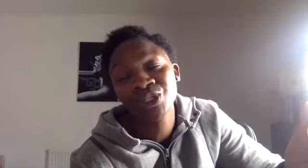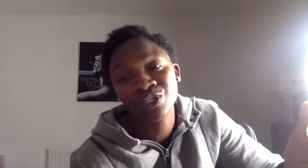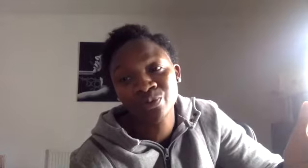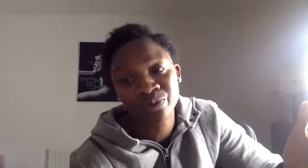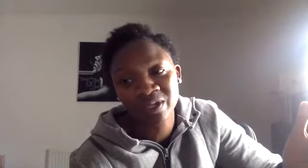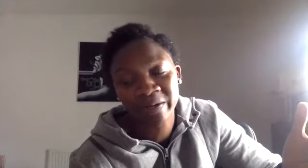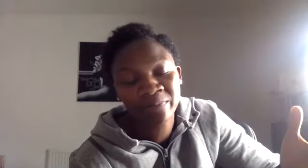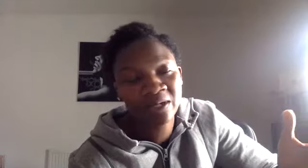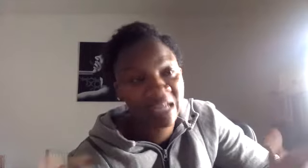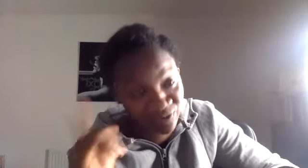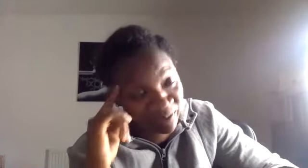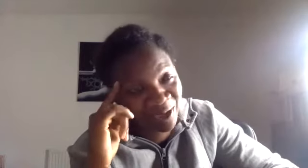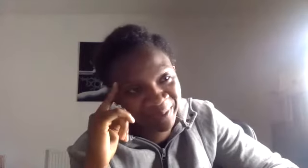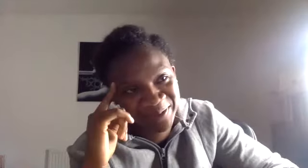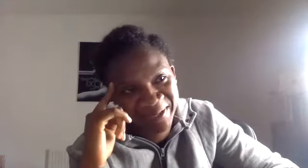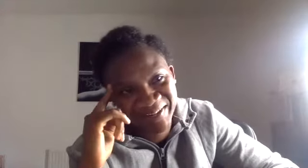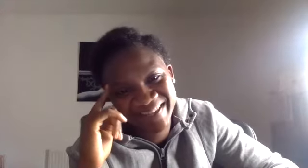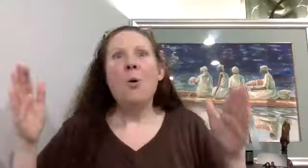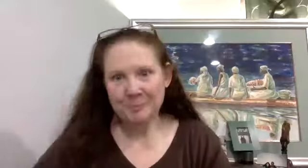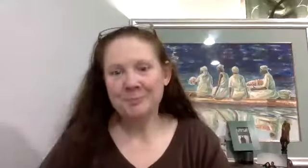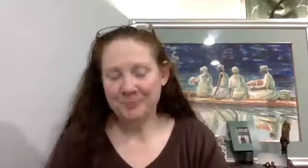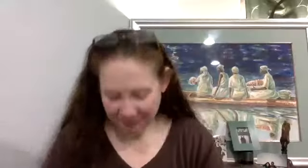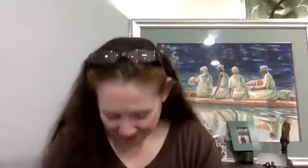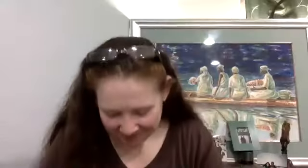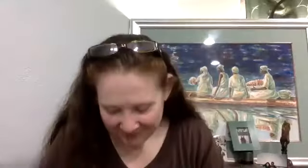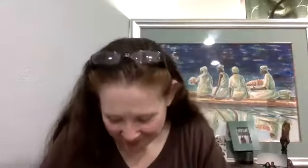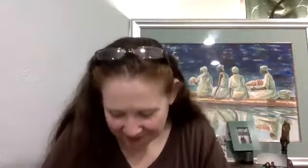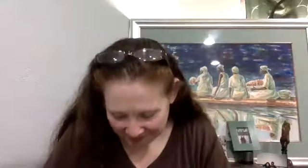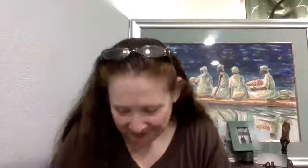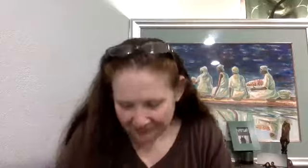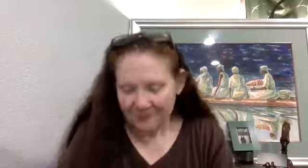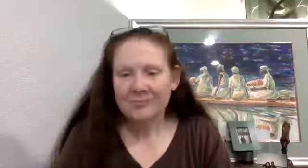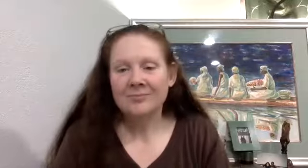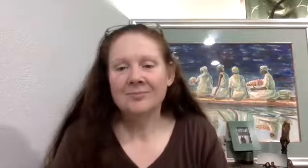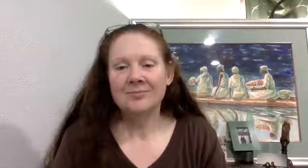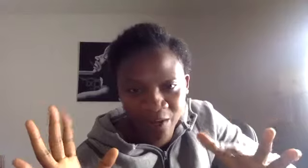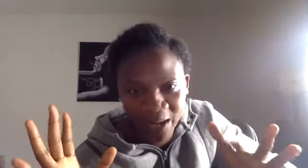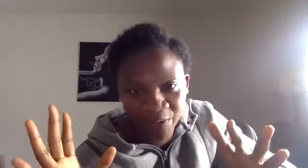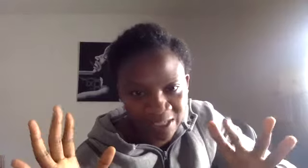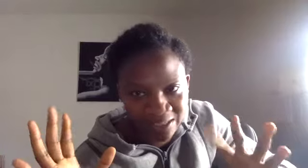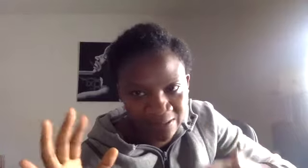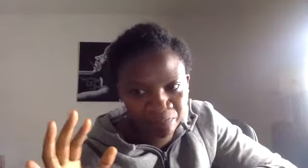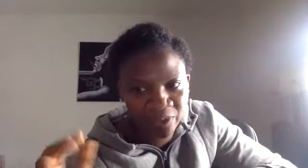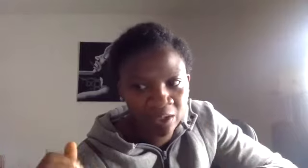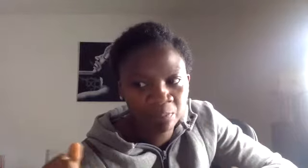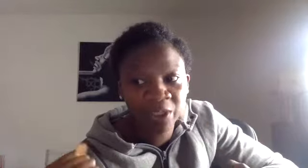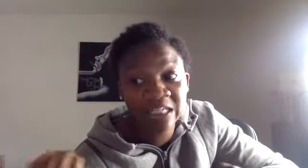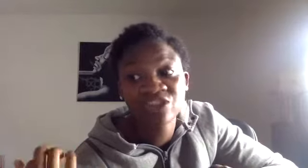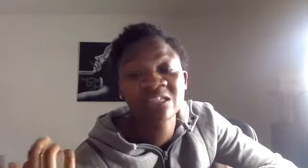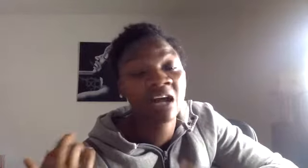the news all the time. That's for my own mental health. Me too. Right. But what they haven't spoken about is conditions like,